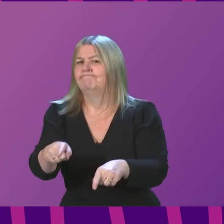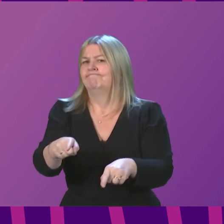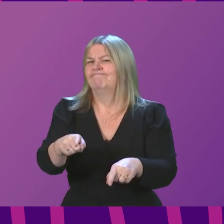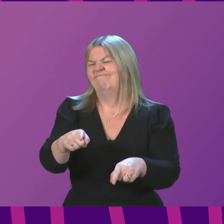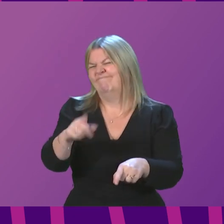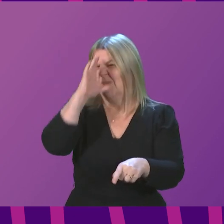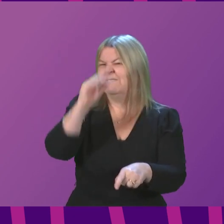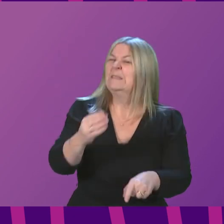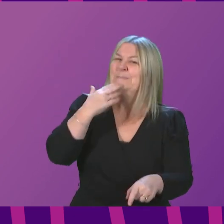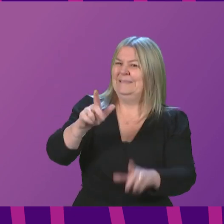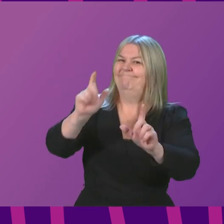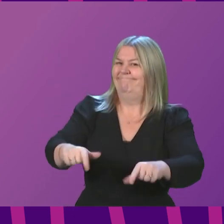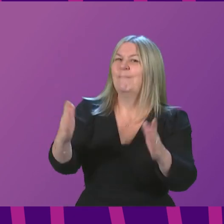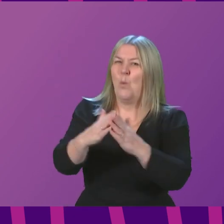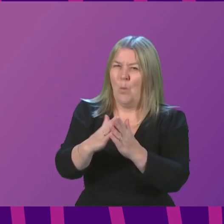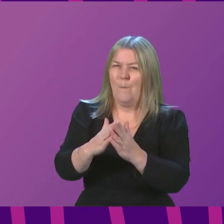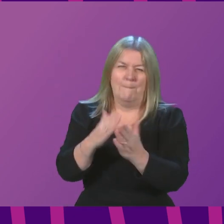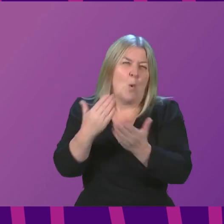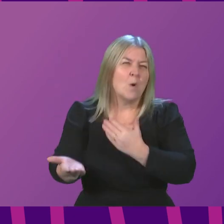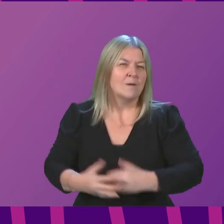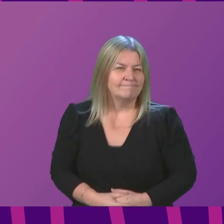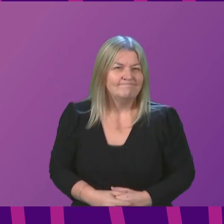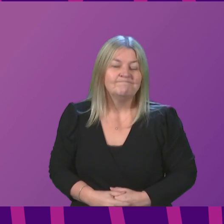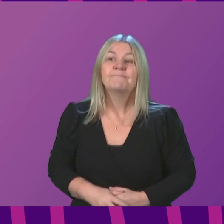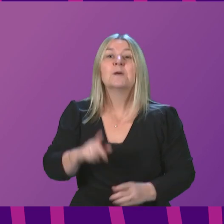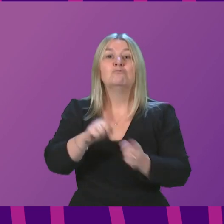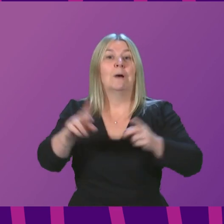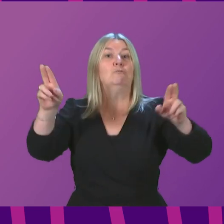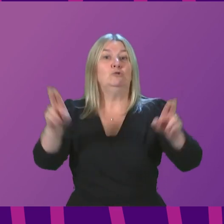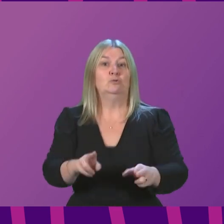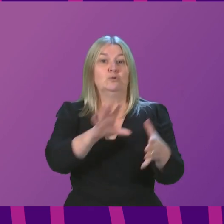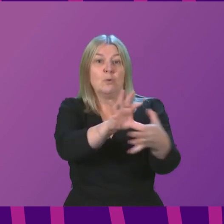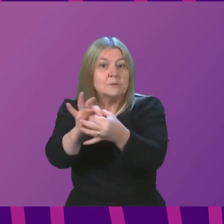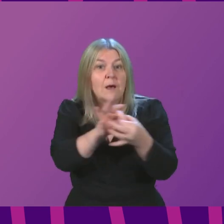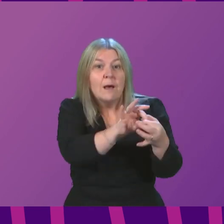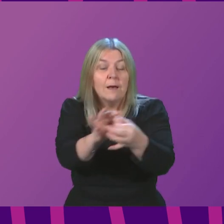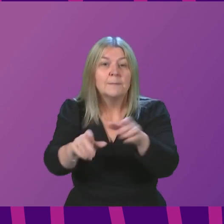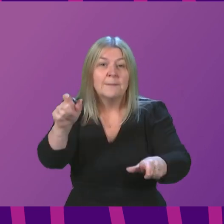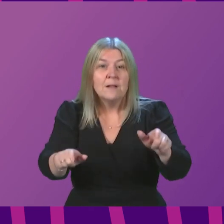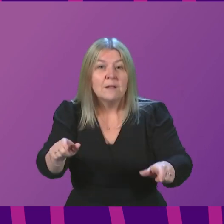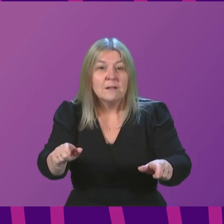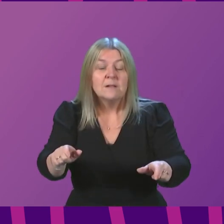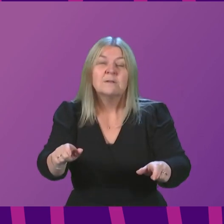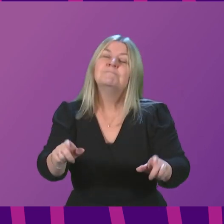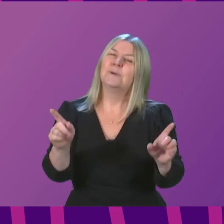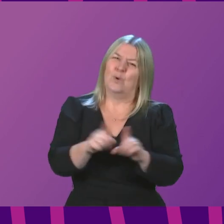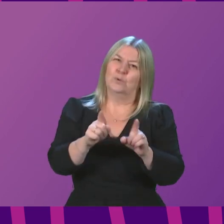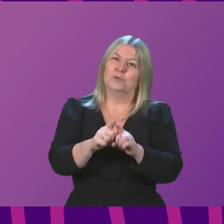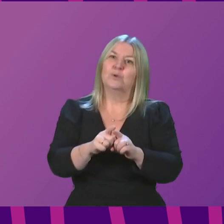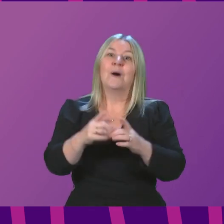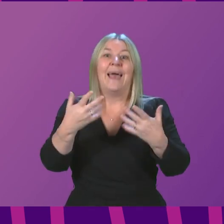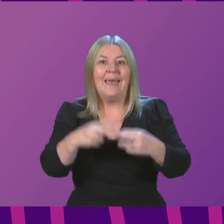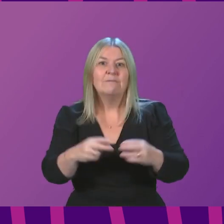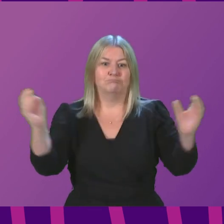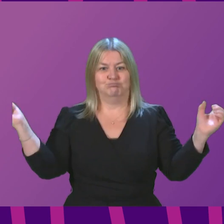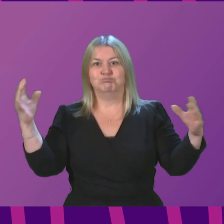home more than normal, to reduce contacts with people outside our own households and to limit the size of any indoor